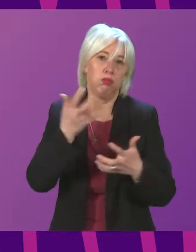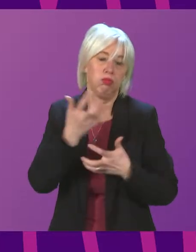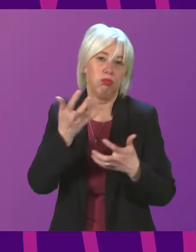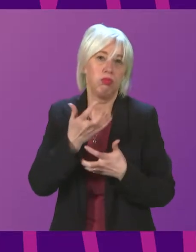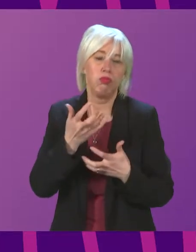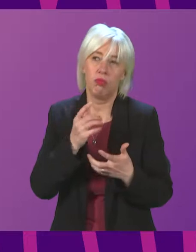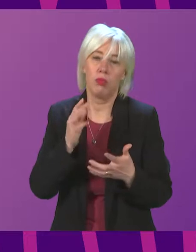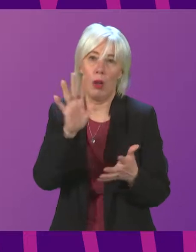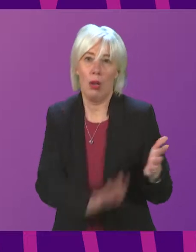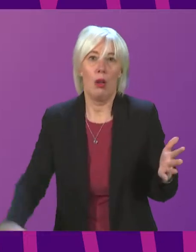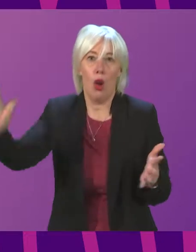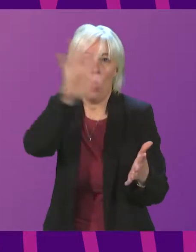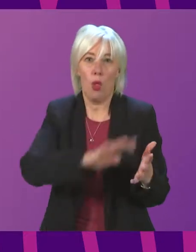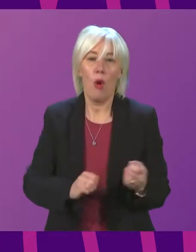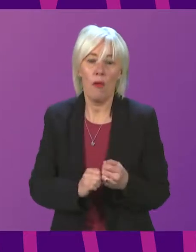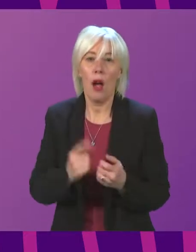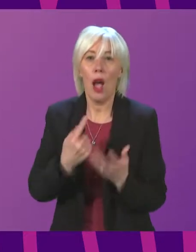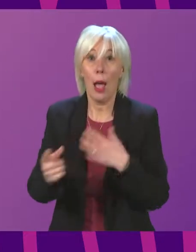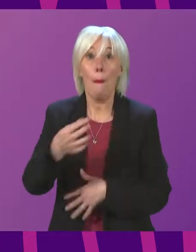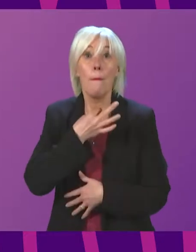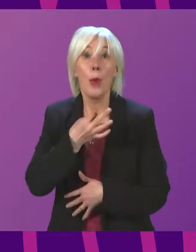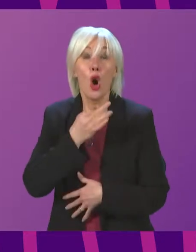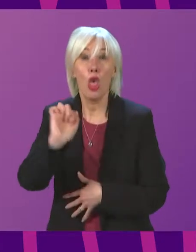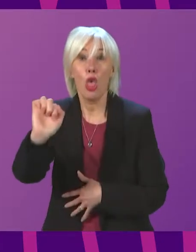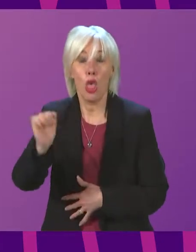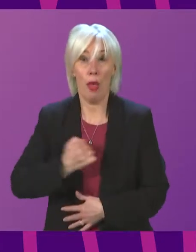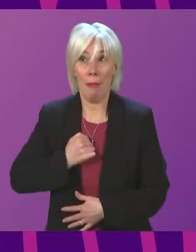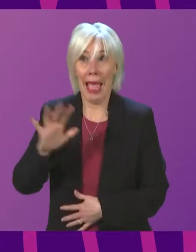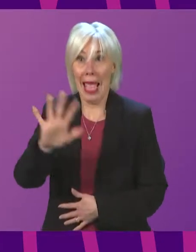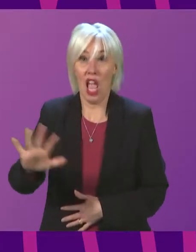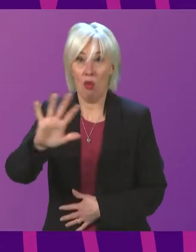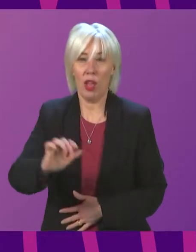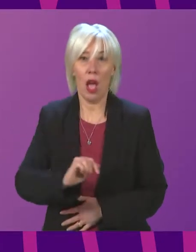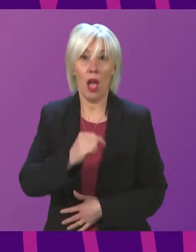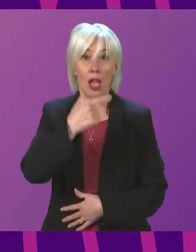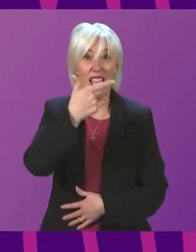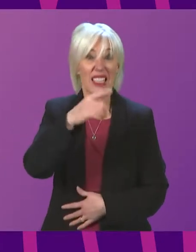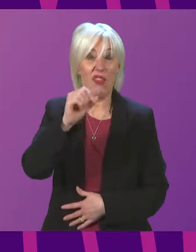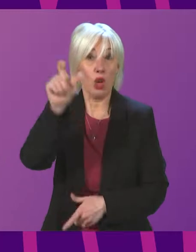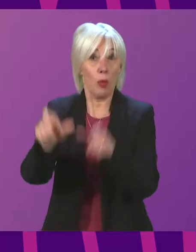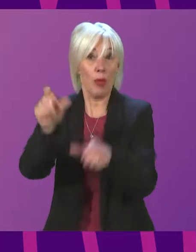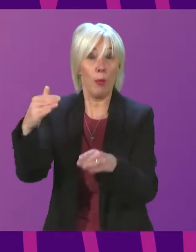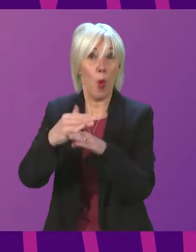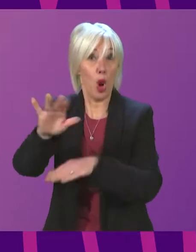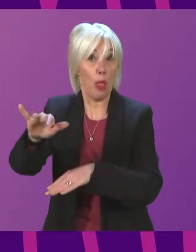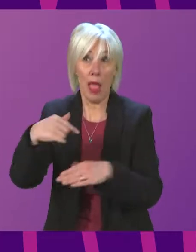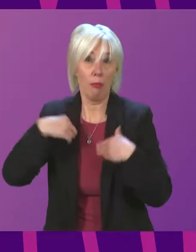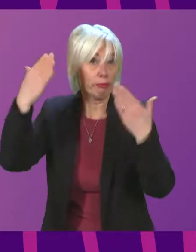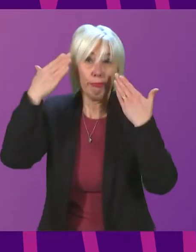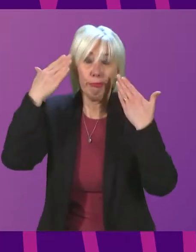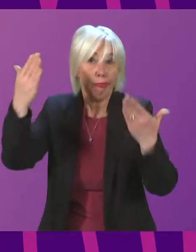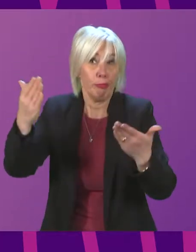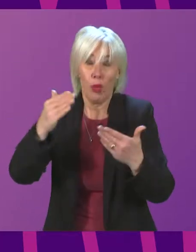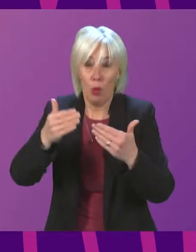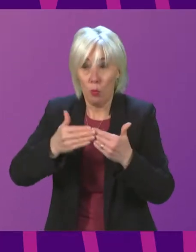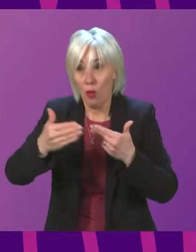for people right across the country. the Perth site alone, in my constituency, there are some 700 employees who have no idea what their employment status